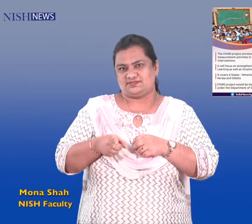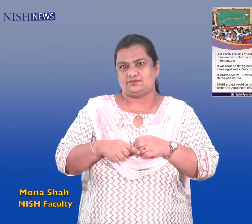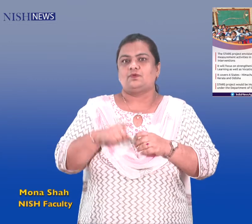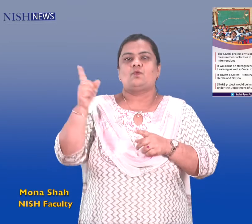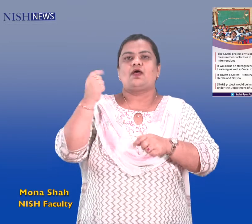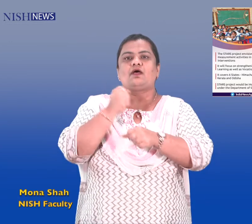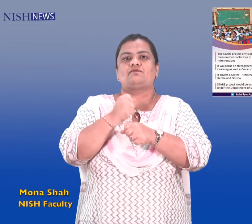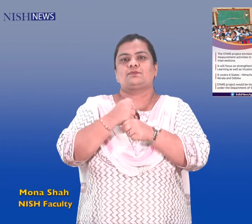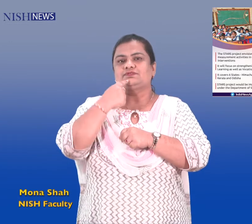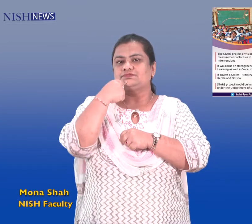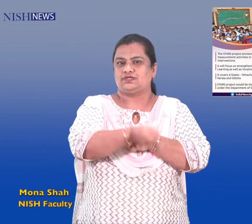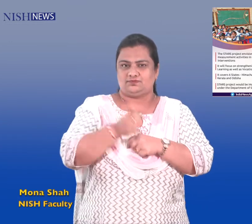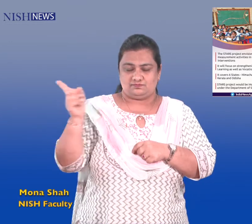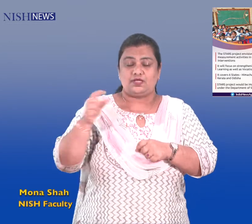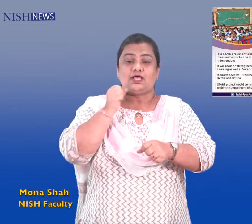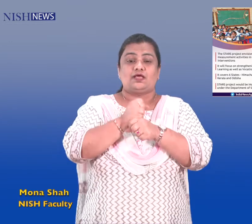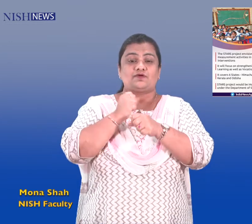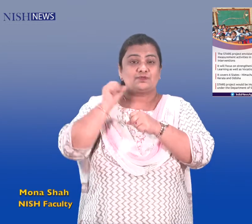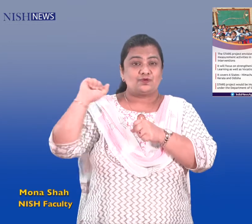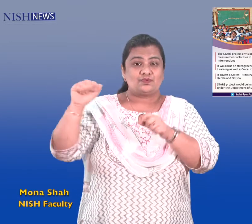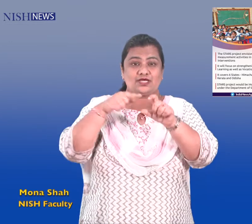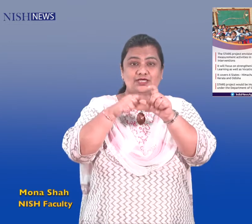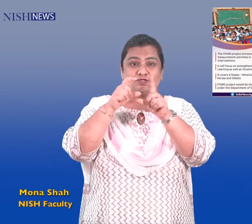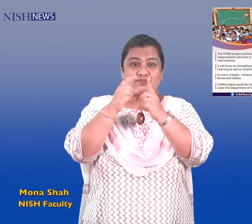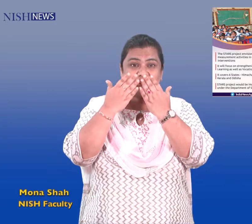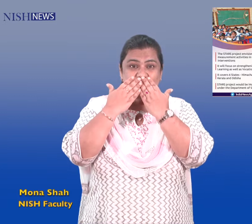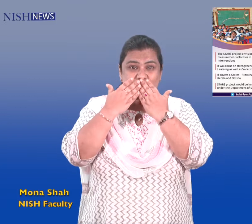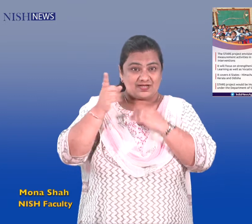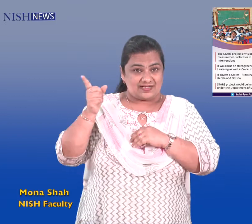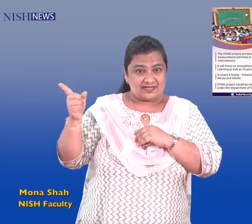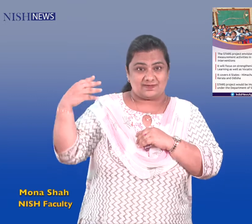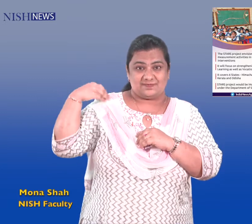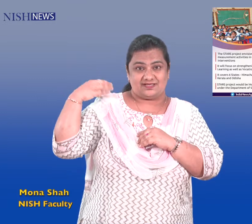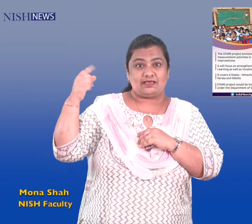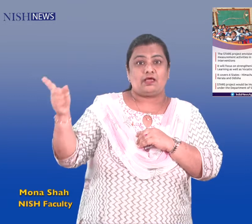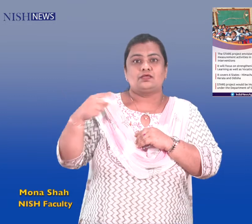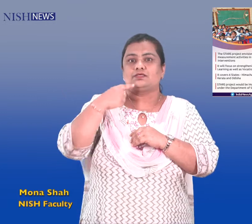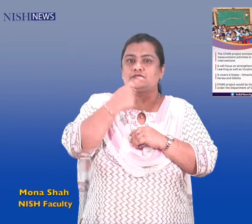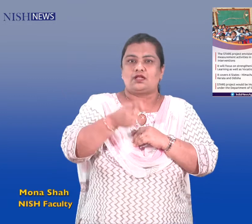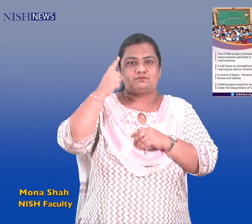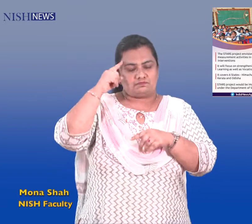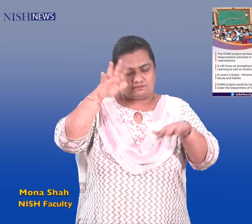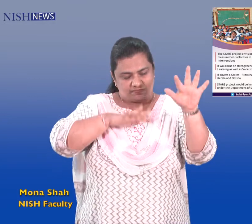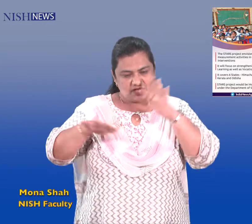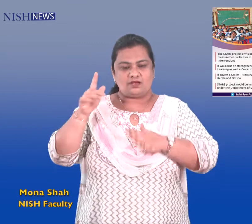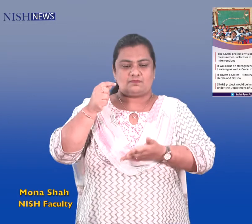other states to implement the same project are Himachal Pradesh, Rajasthan, Maharashtra, Madhya Pradesh and Odisha.